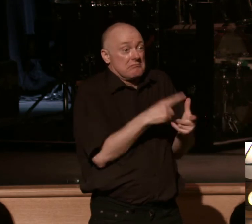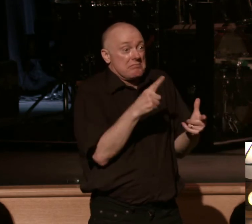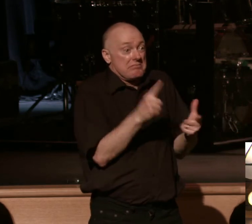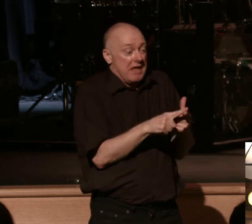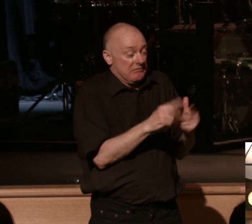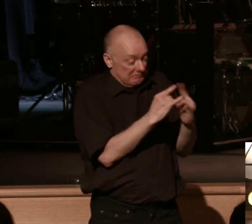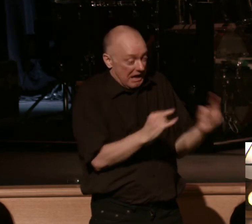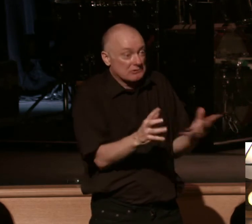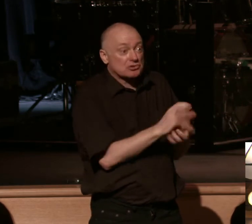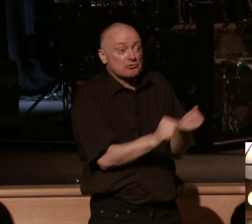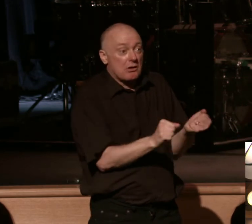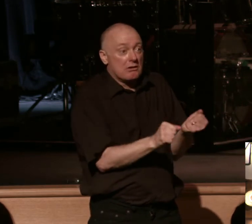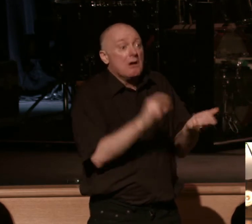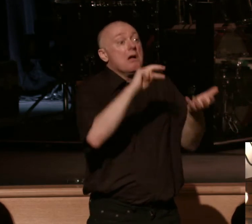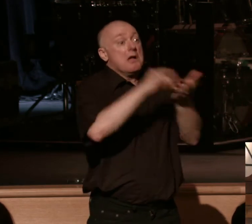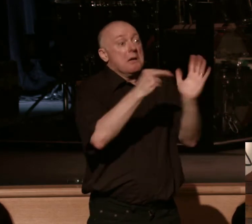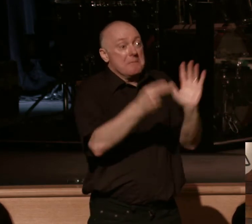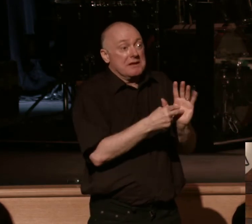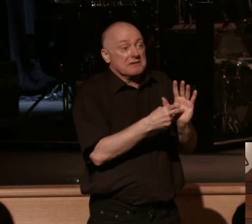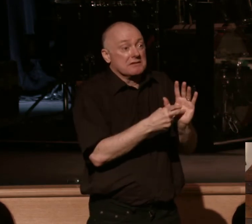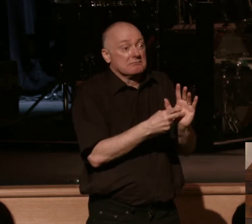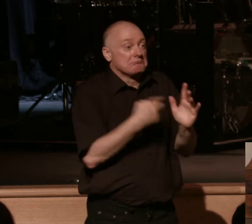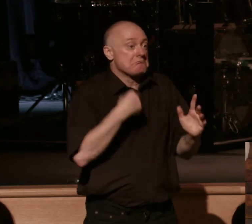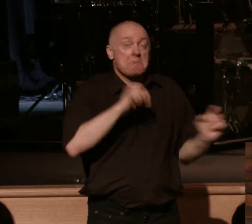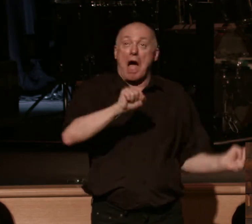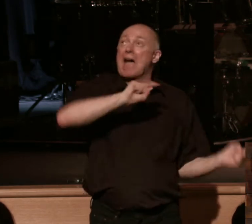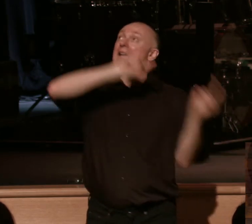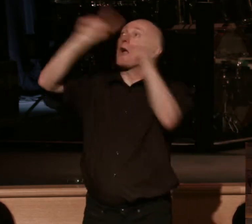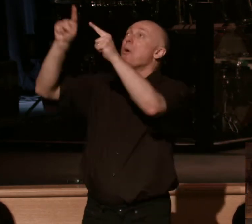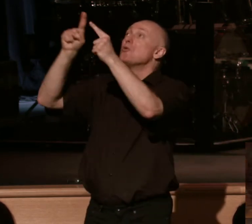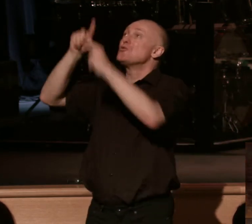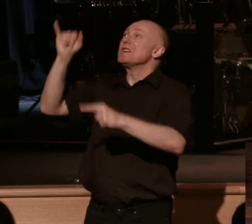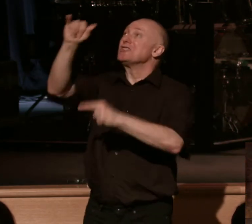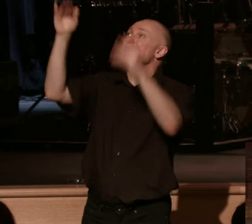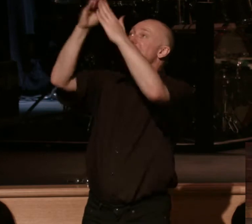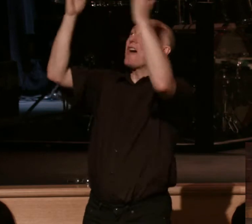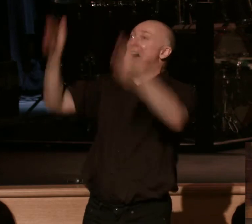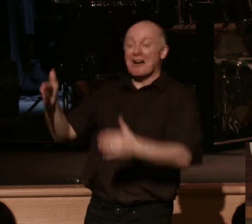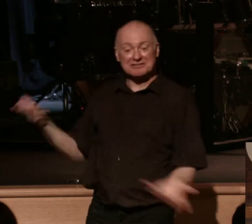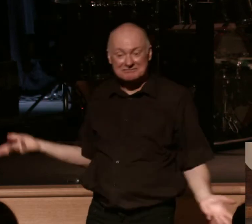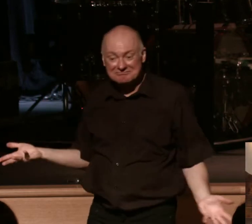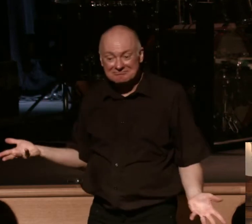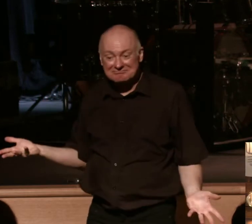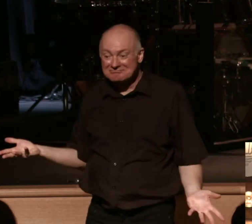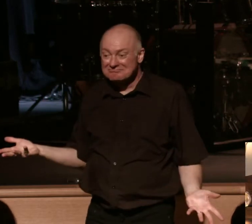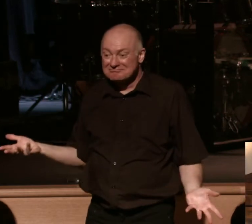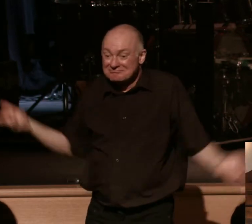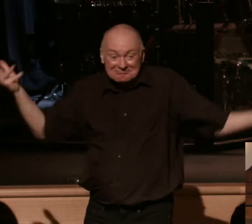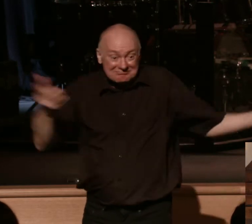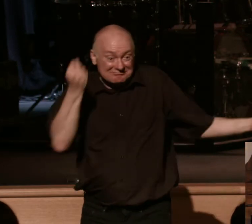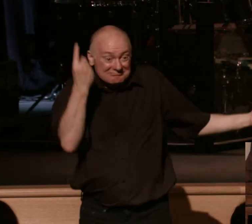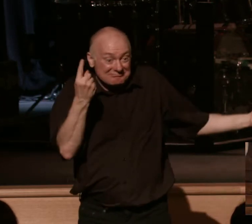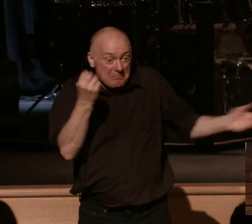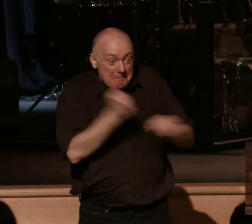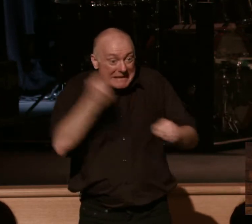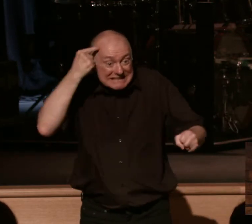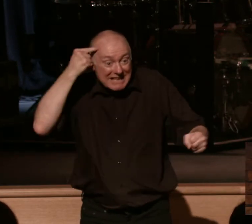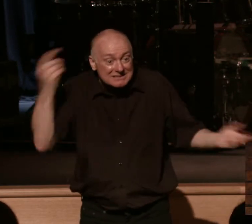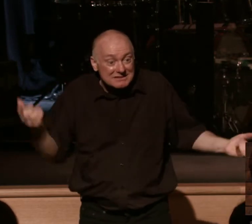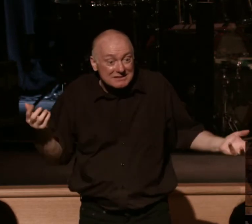destroyed, which only makes way for the eternal house that God has prepared for me and my resurrection body in the heavens. Make sense? He's like, if I